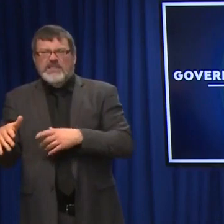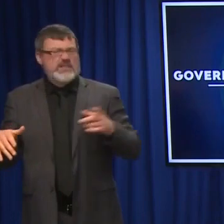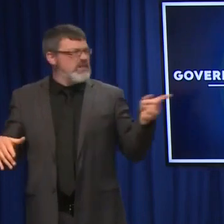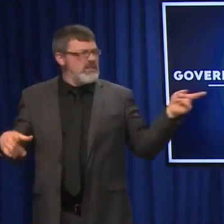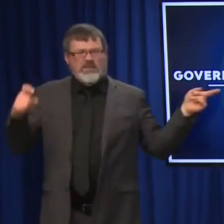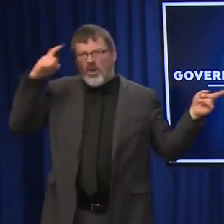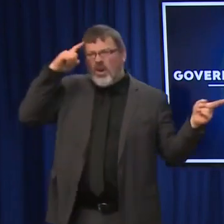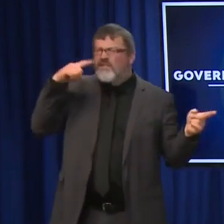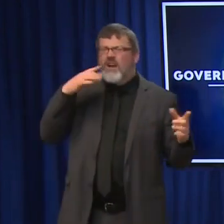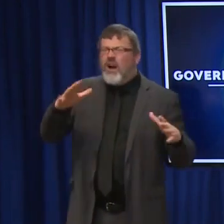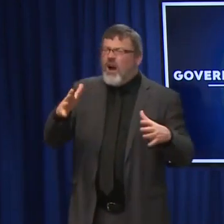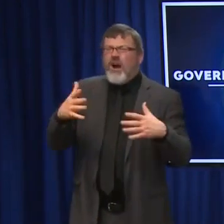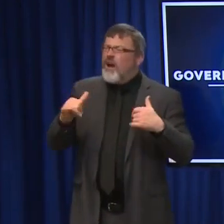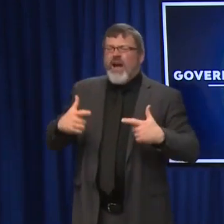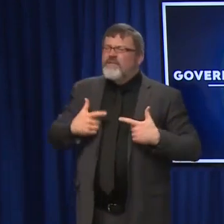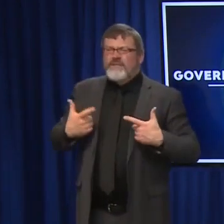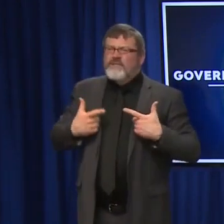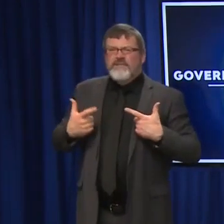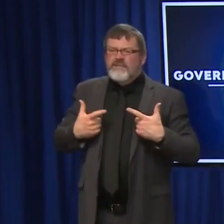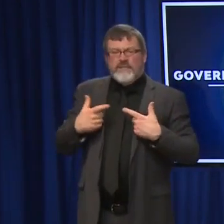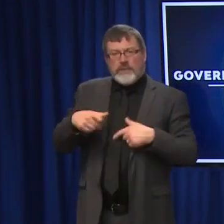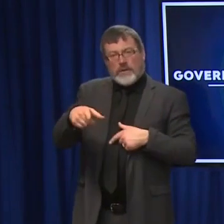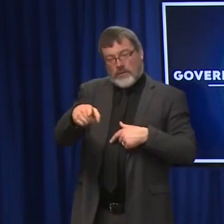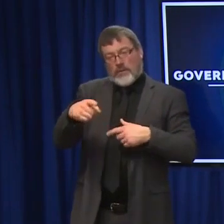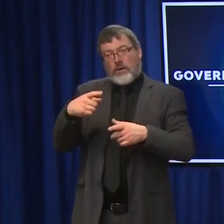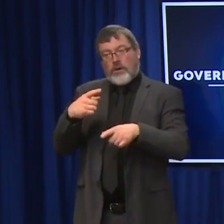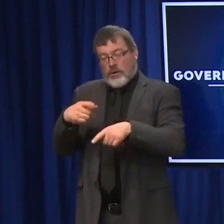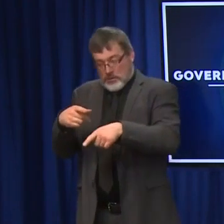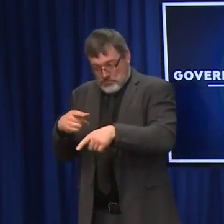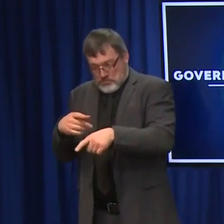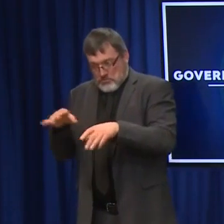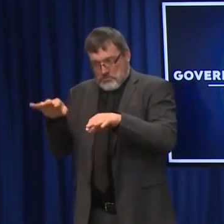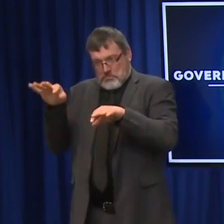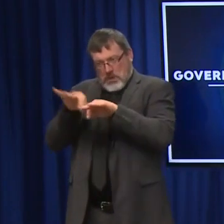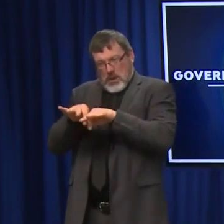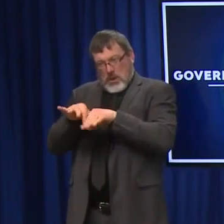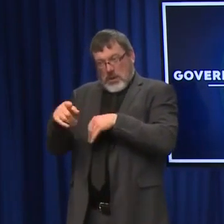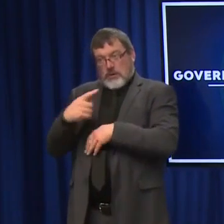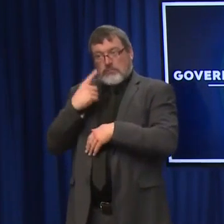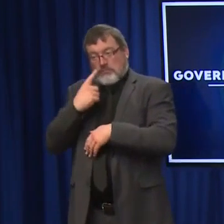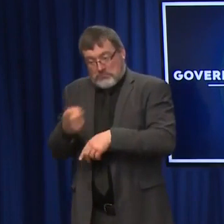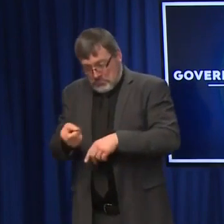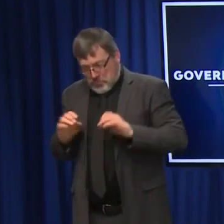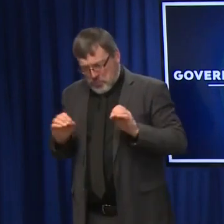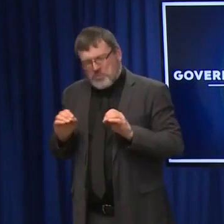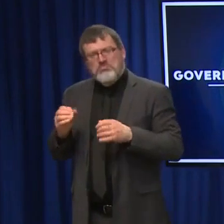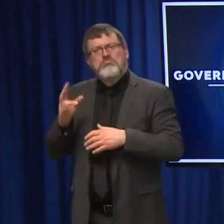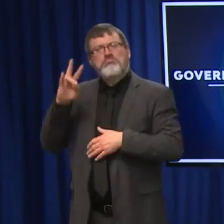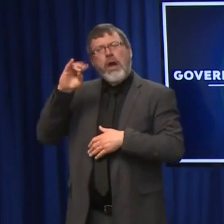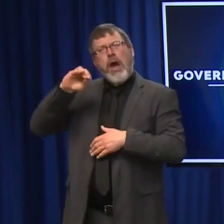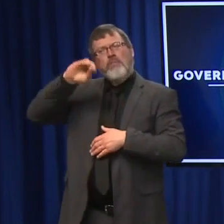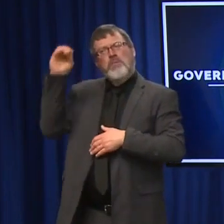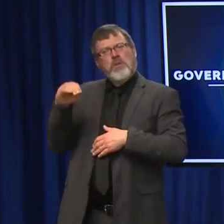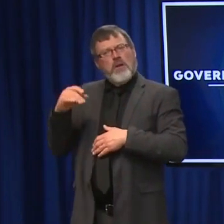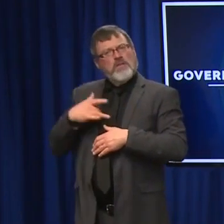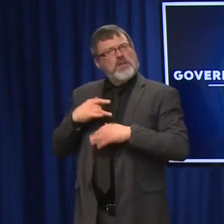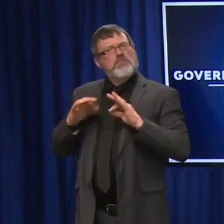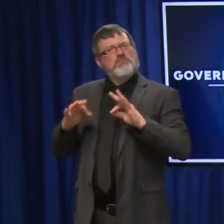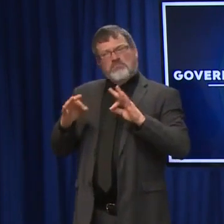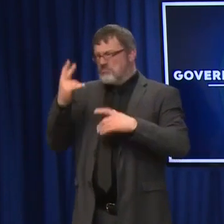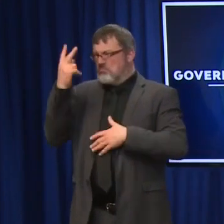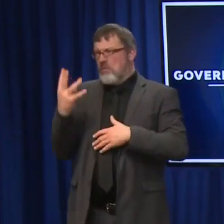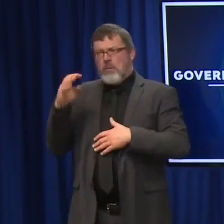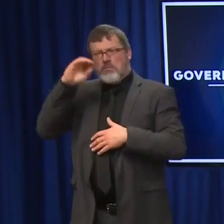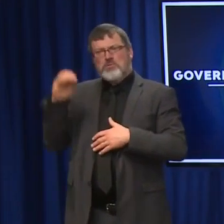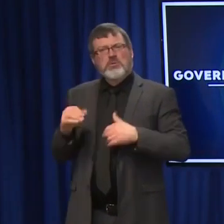mean, any potential test, even if it's only 70% accurate, is still a good thing to know. And it's still helping a lot of folks pre